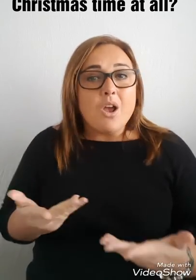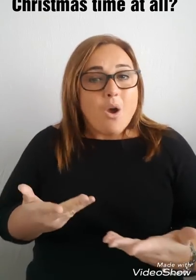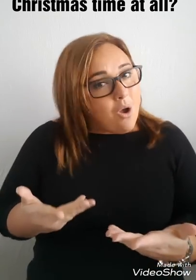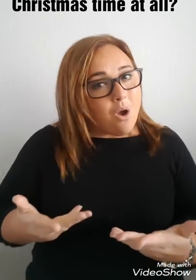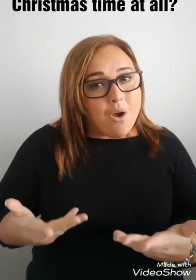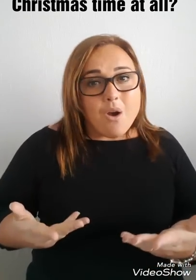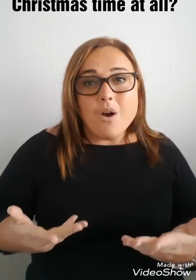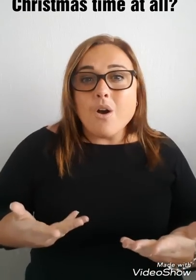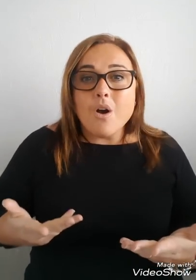all?